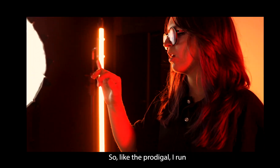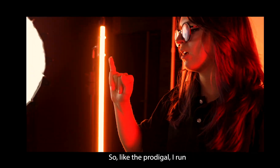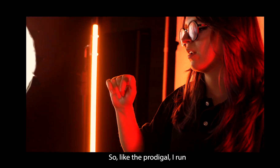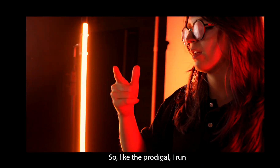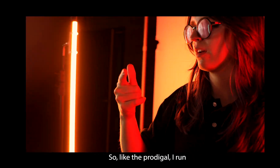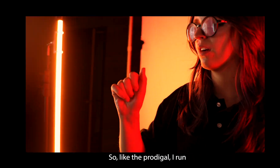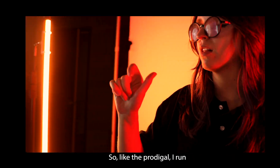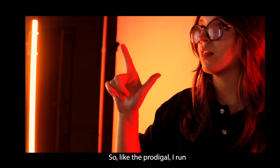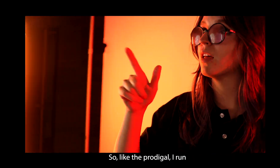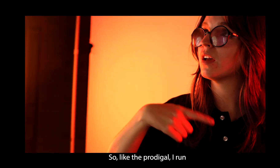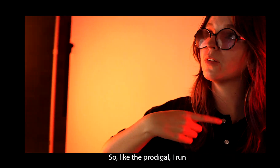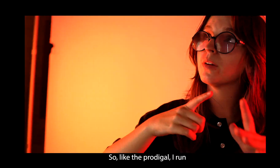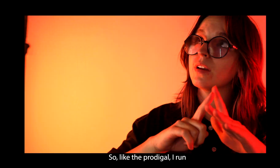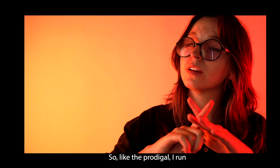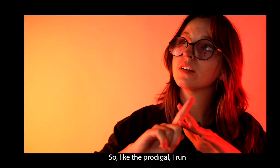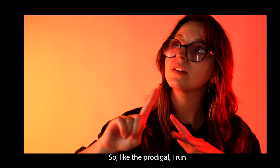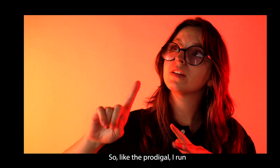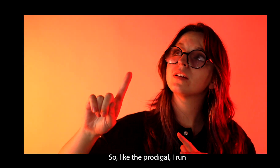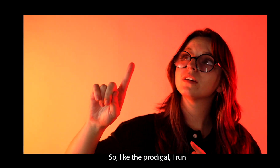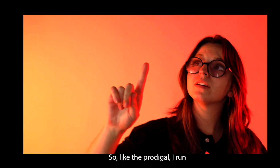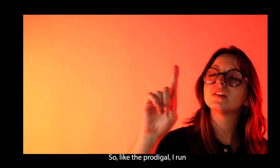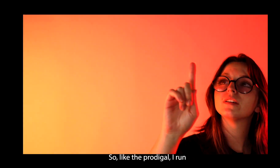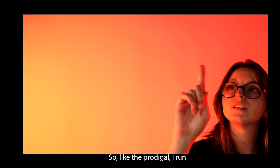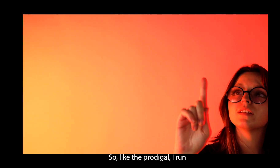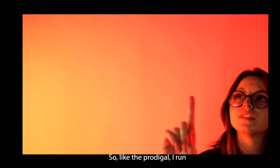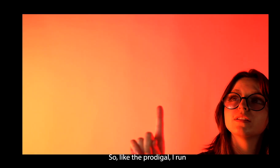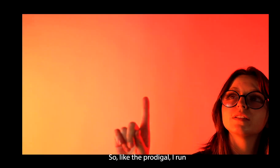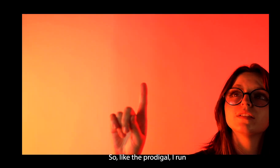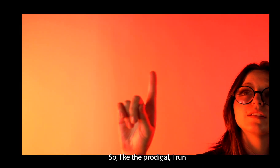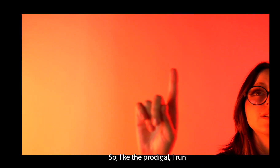so like the prodigal I run